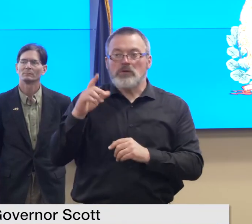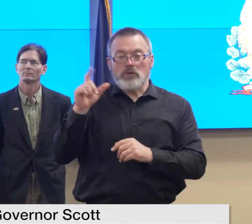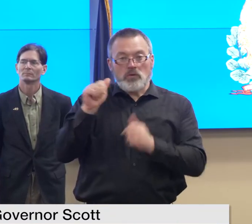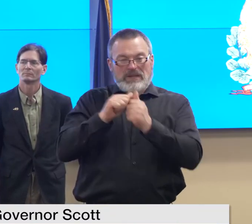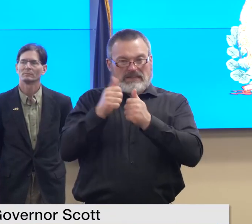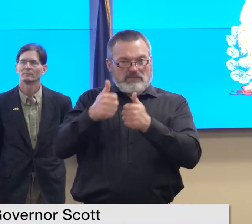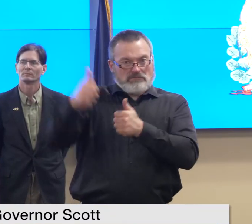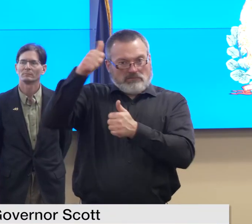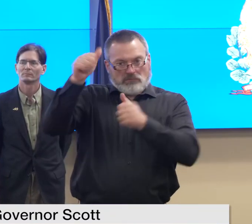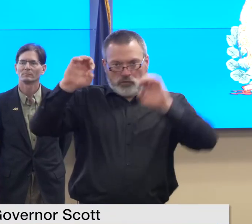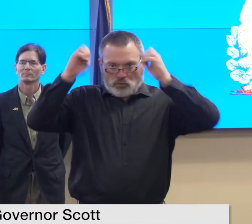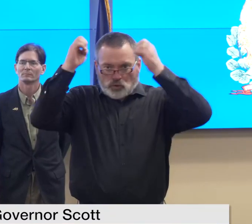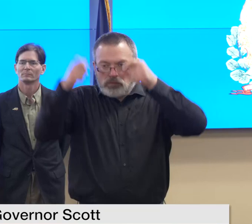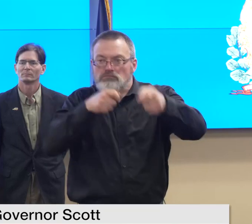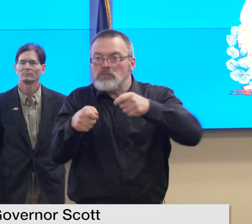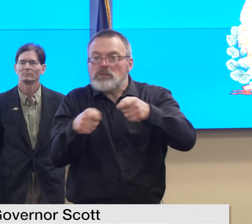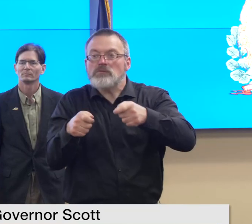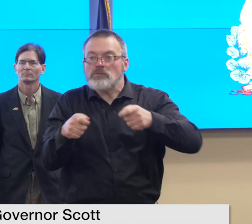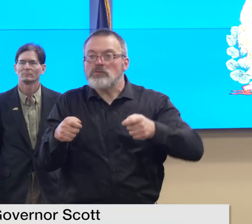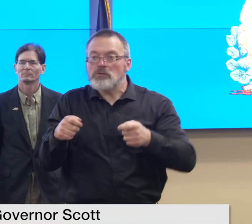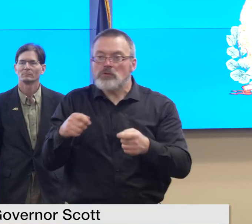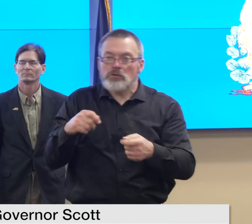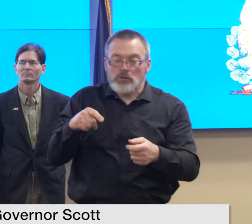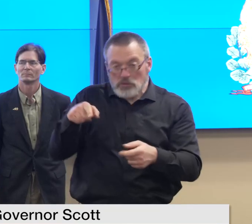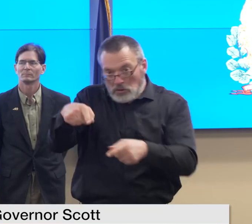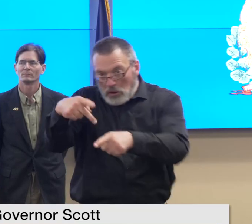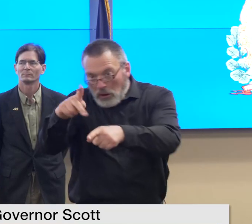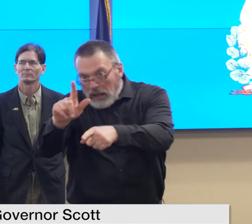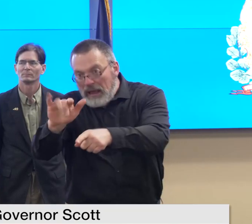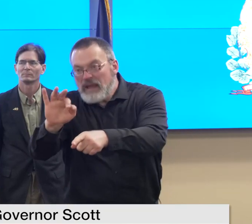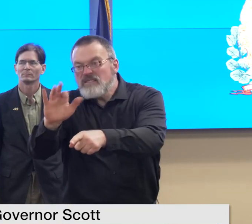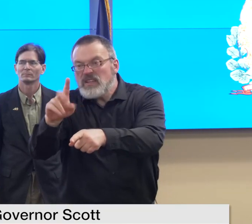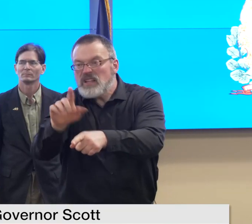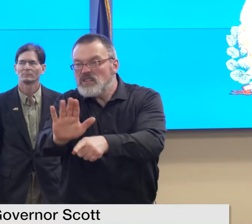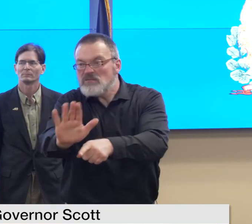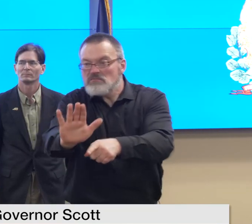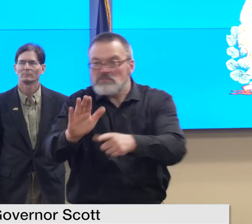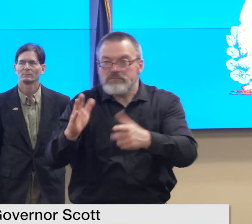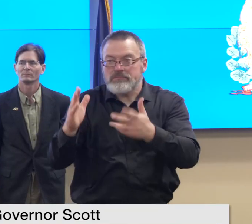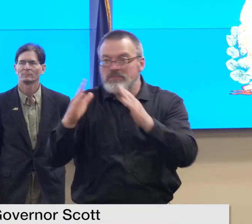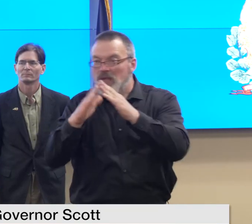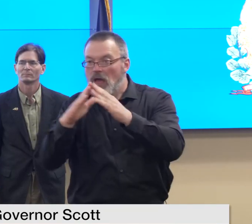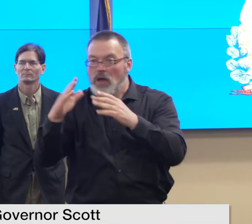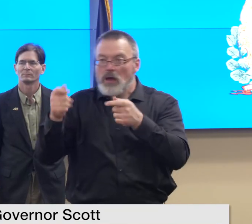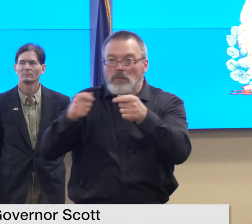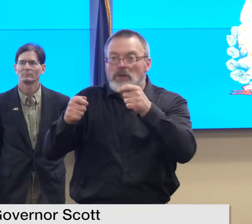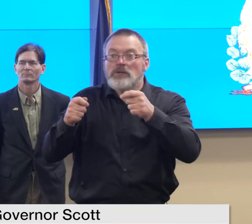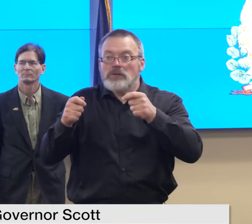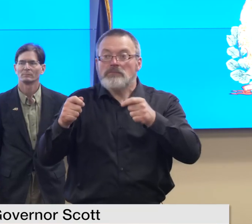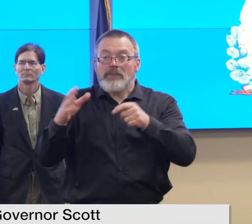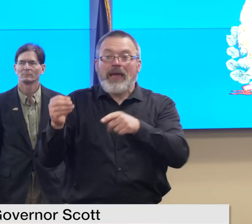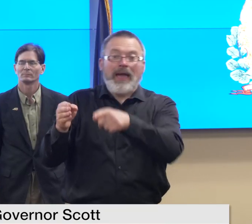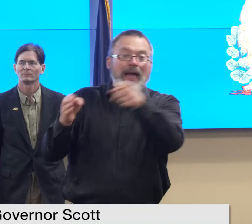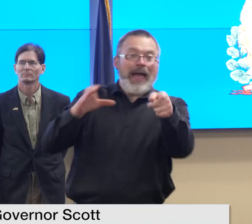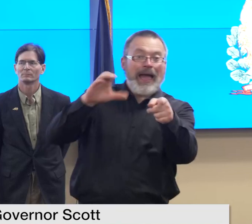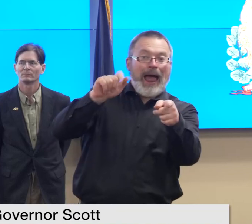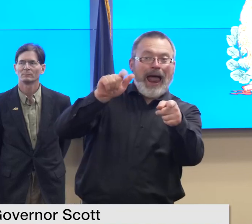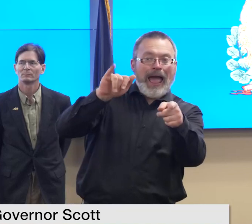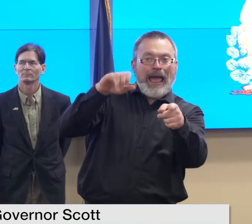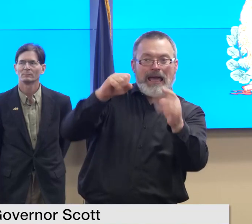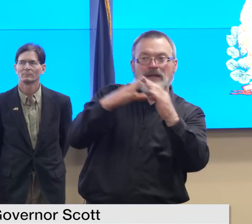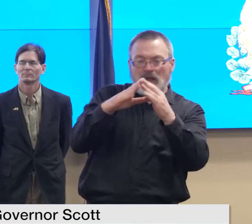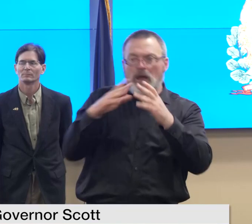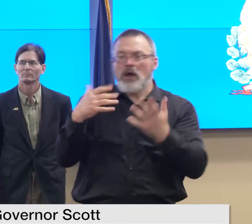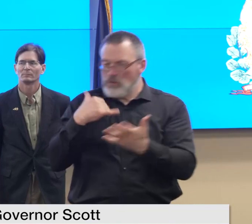plainfield by by having the emd from i'm going to say it wrong callus come in and help out